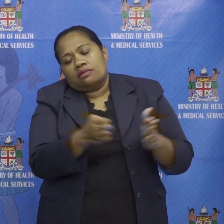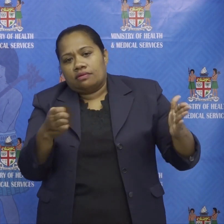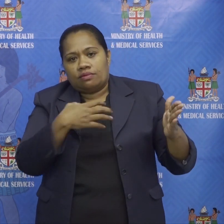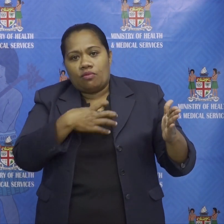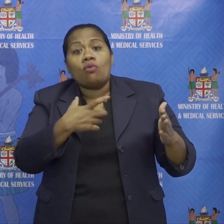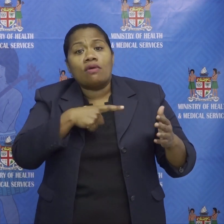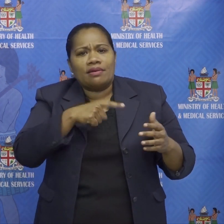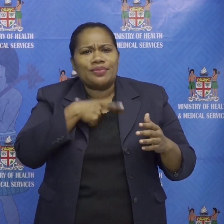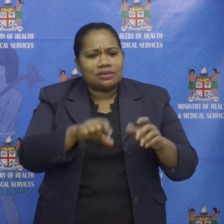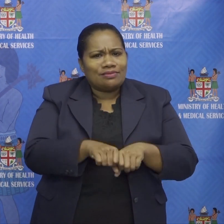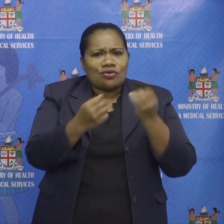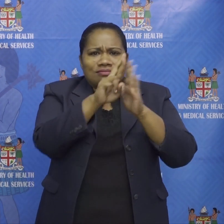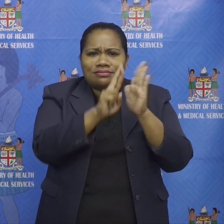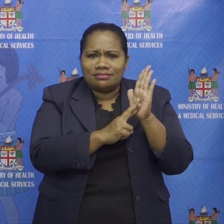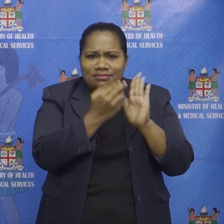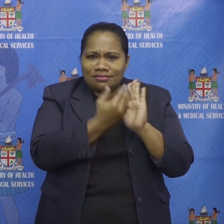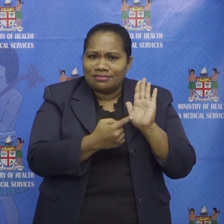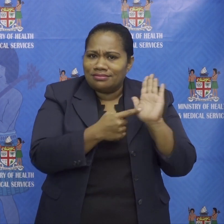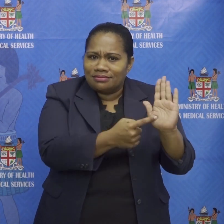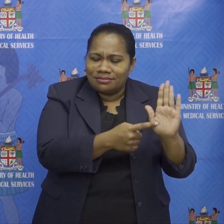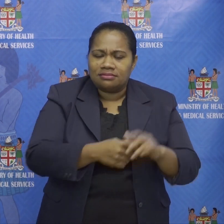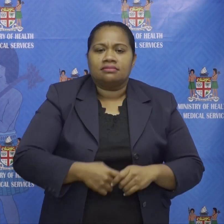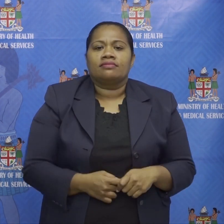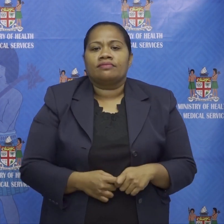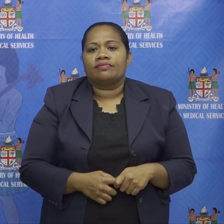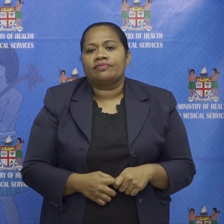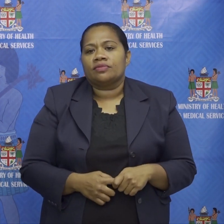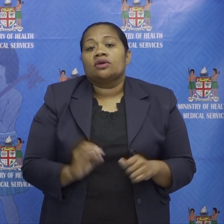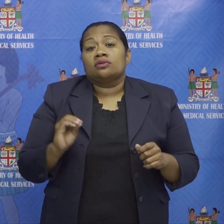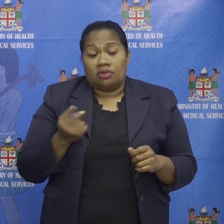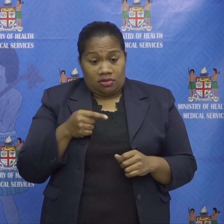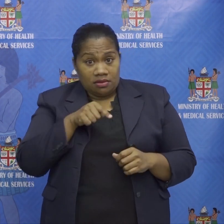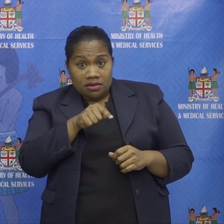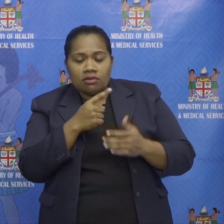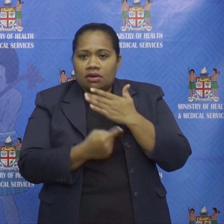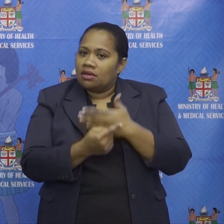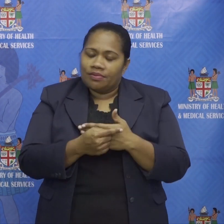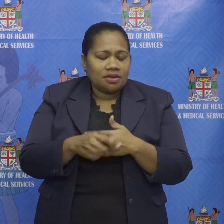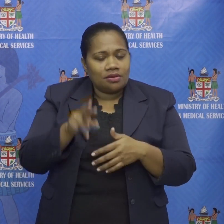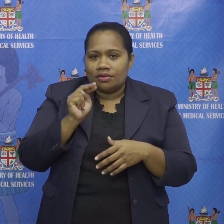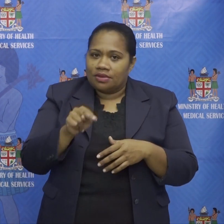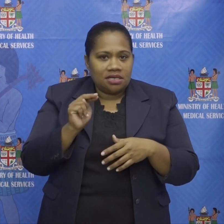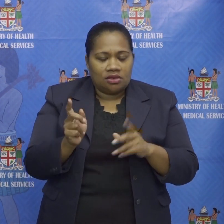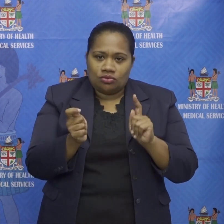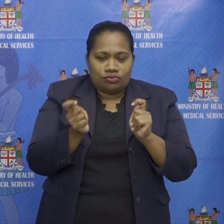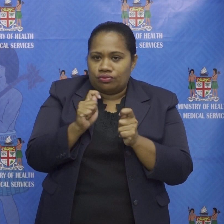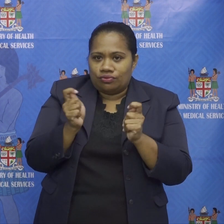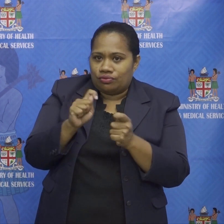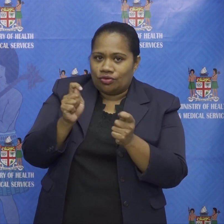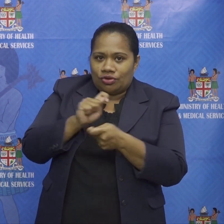and unfortunately these bad apples mean that we have to reset the clock again for all the soldiers within that unit